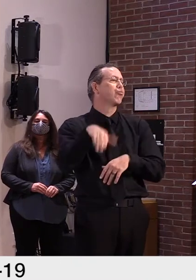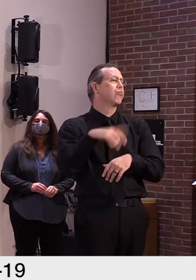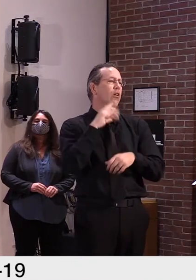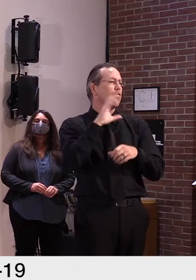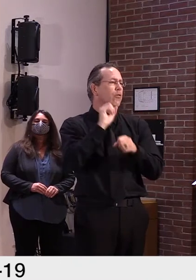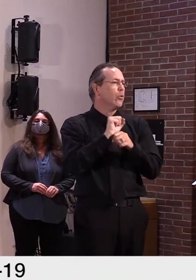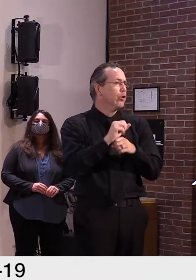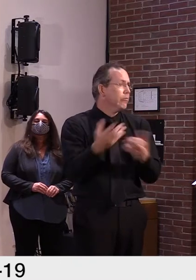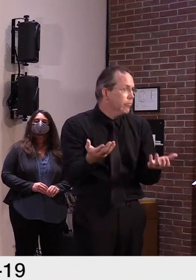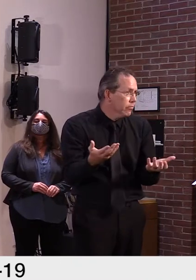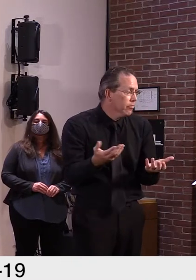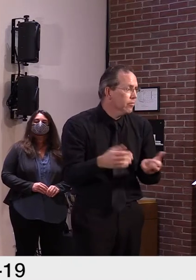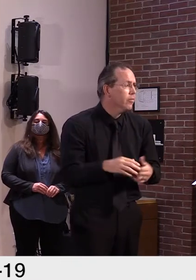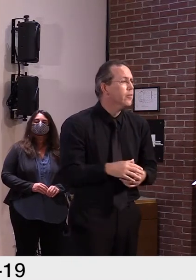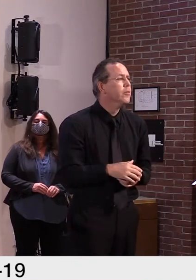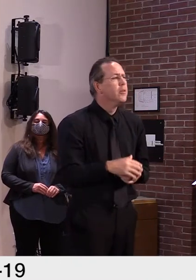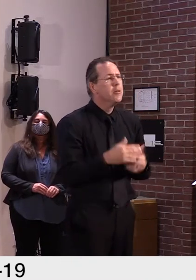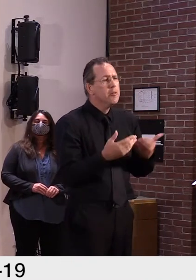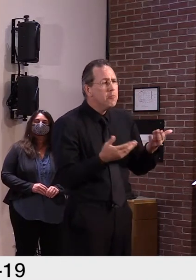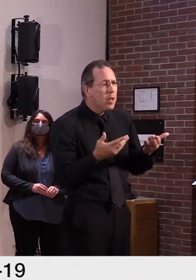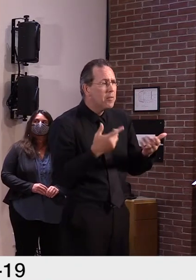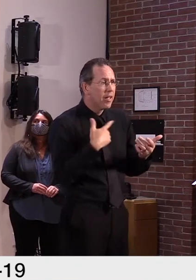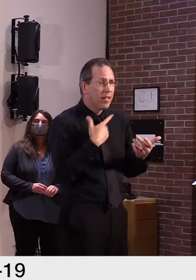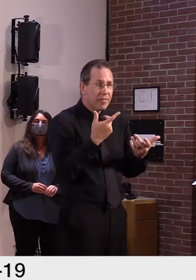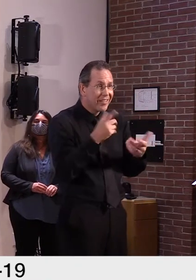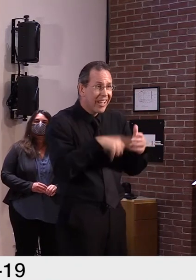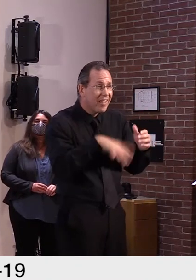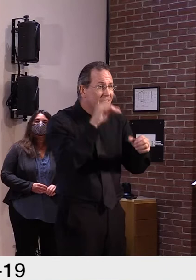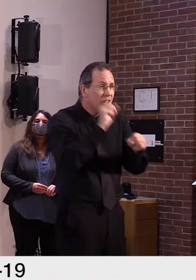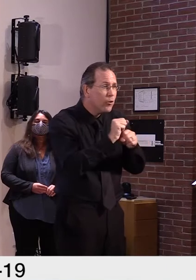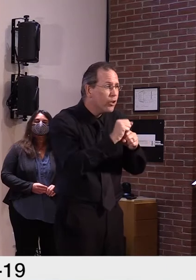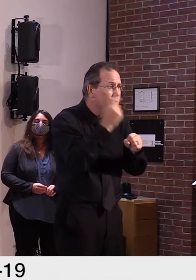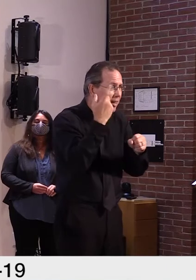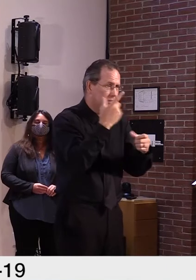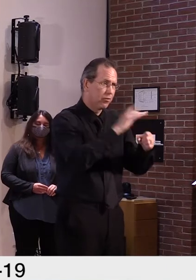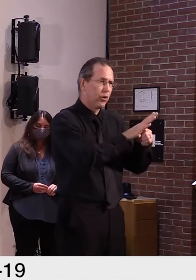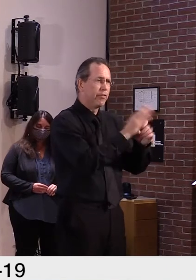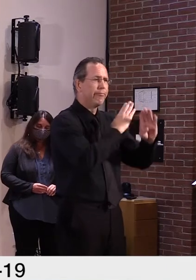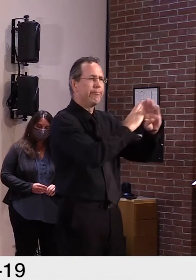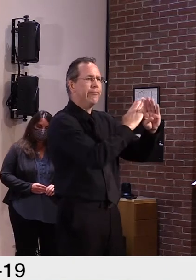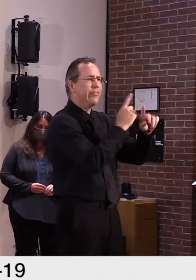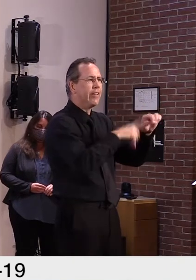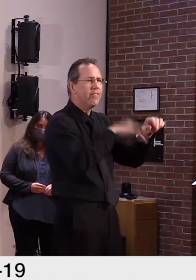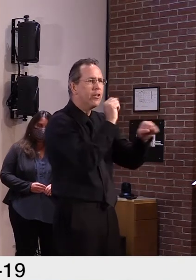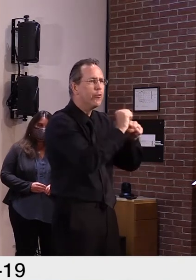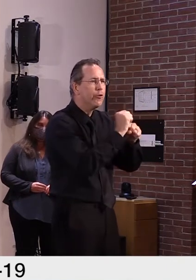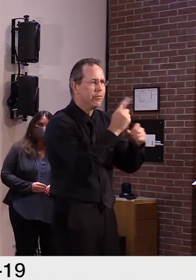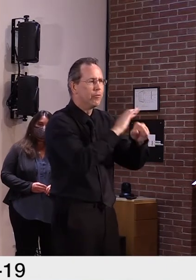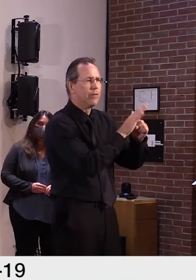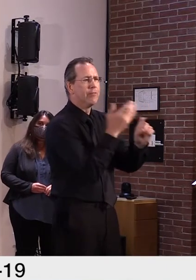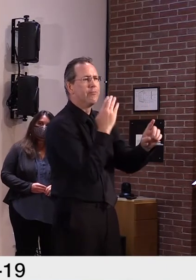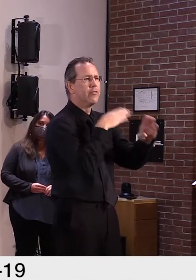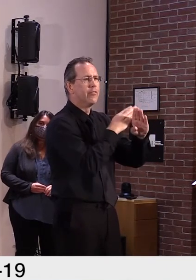them from looking for work, um, that's really what's leading to the, um, the difference in these numbers.